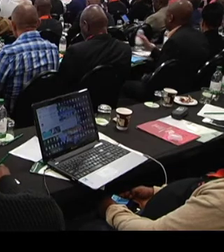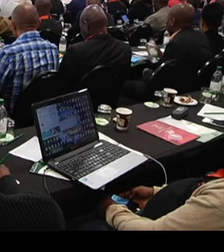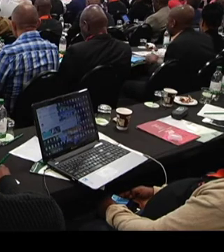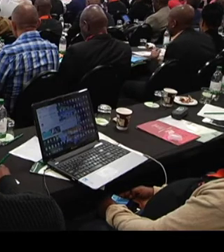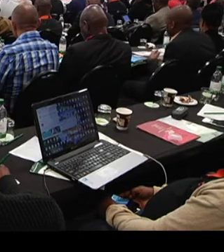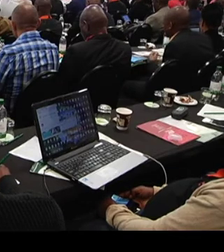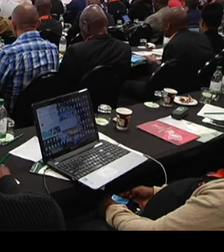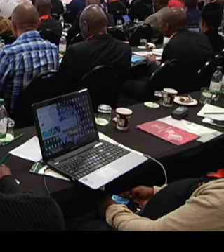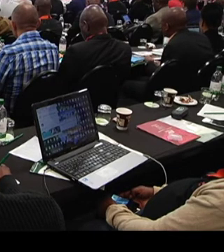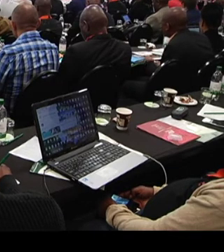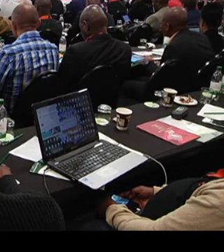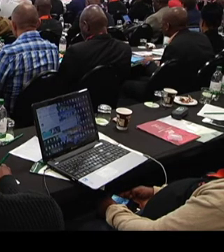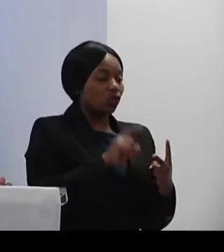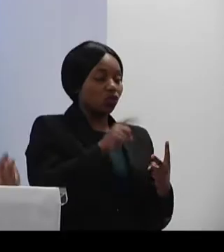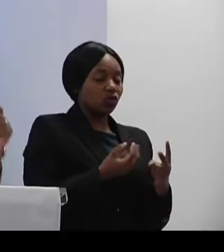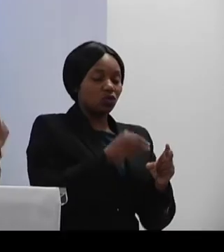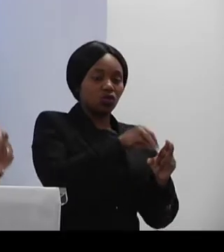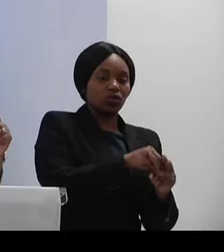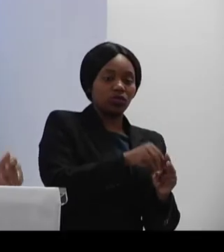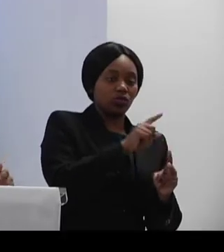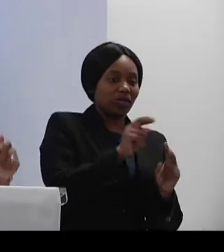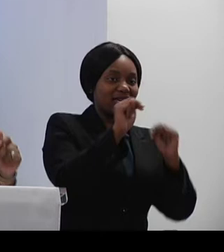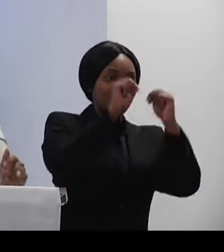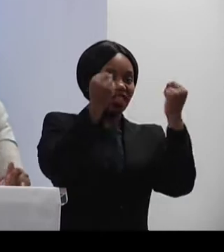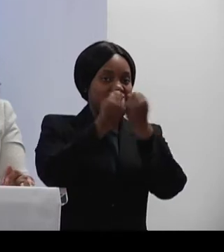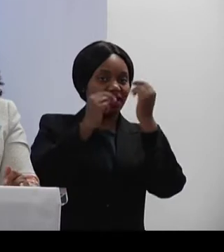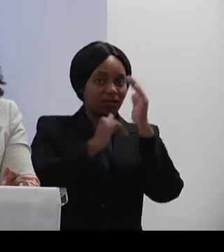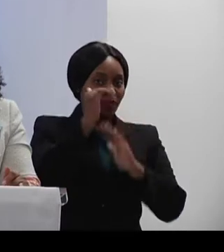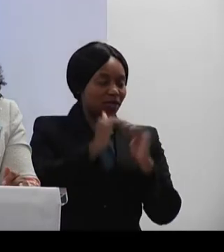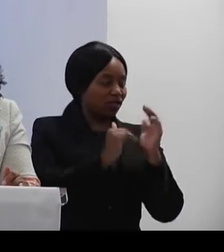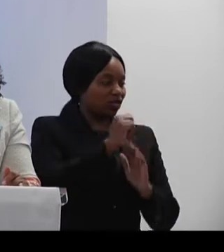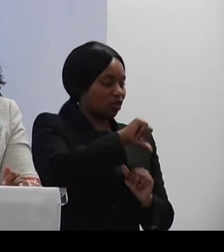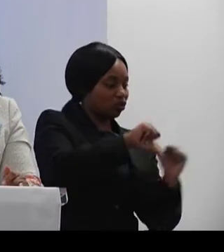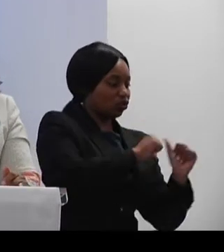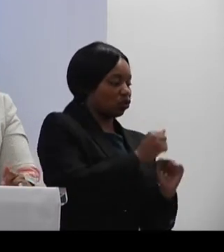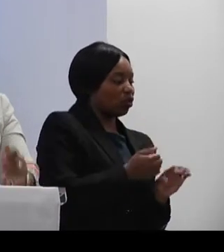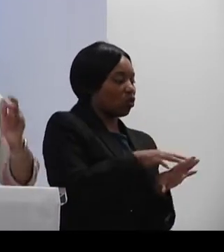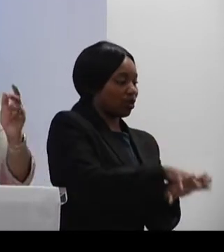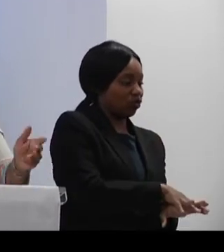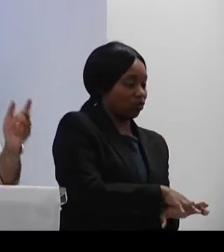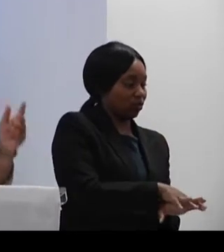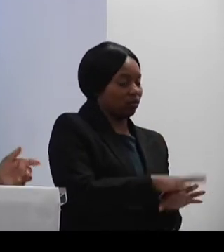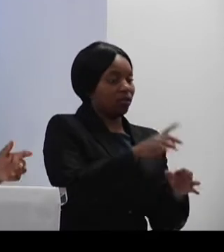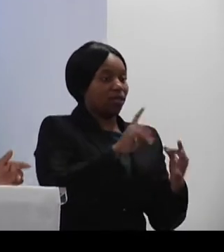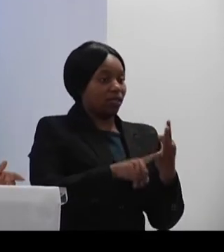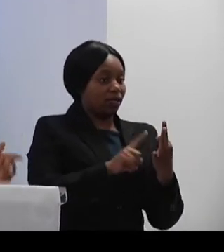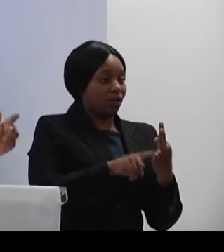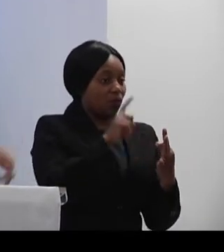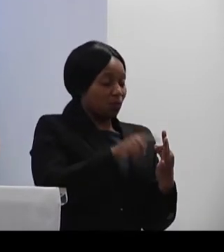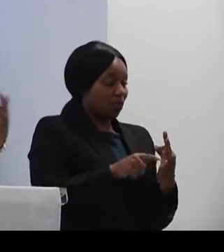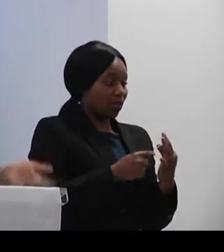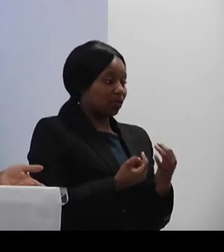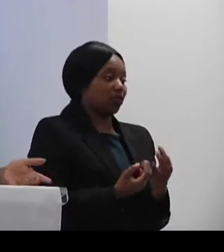Secondly, we must contribute towards nation-building and social cohesion. We have to contribute